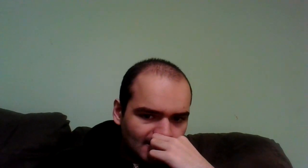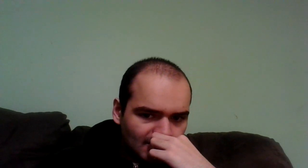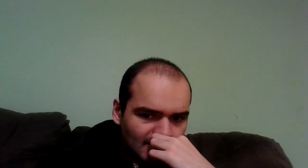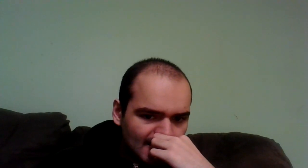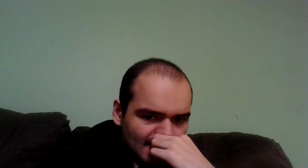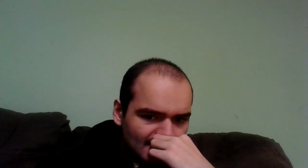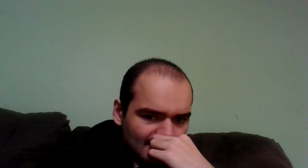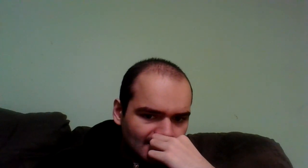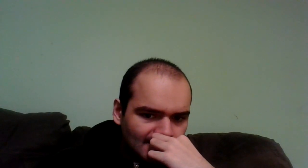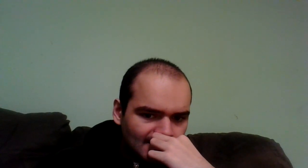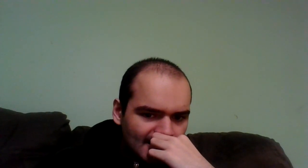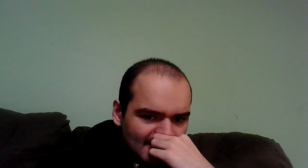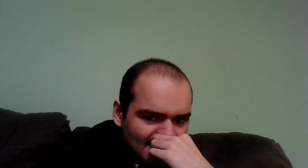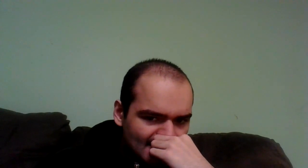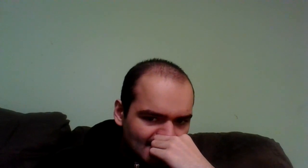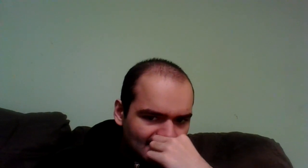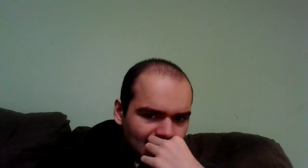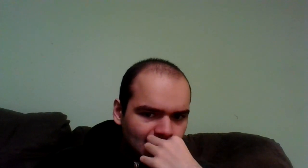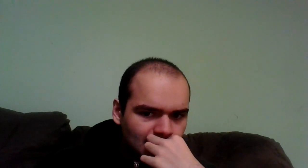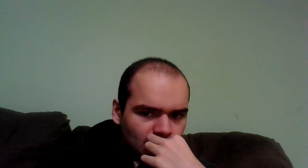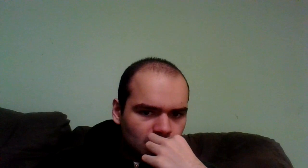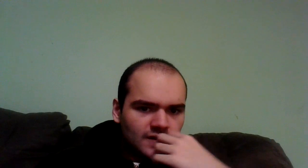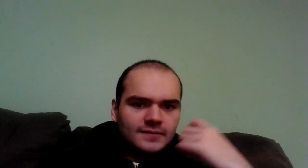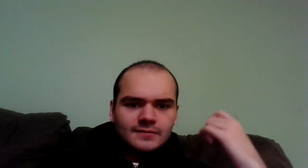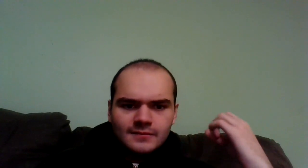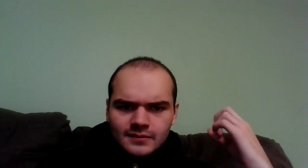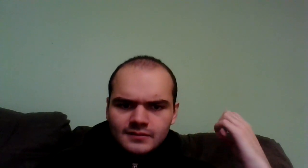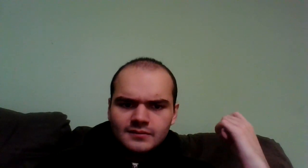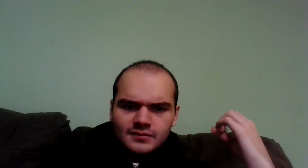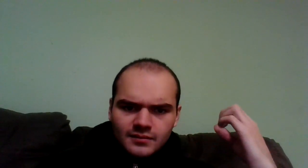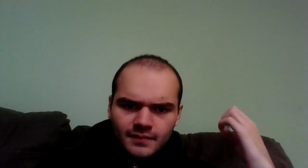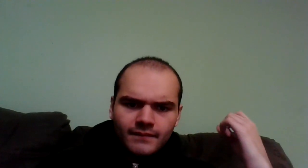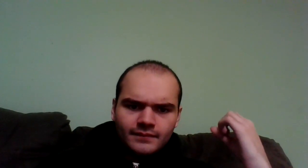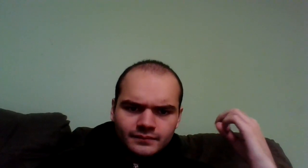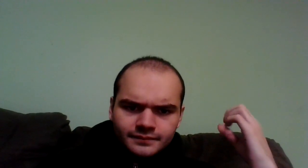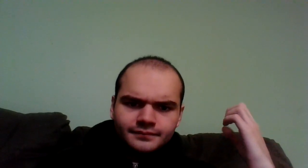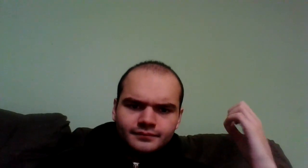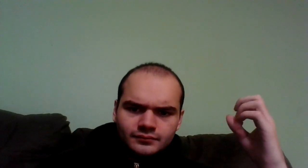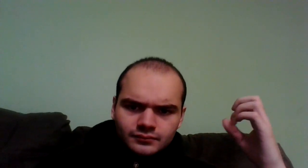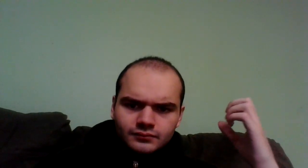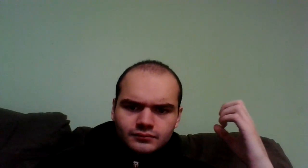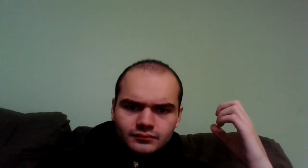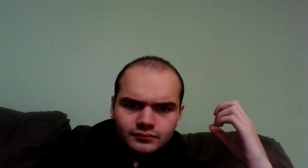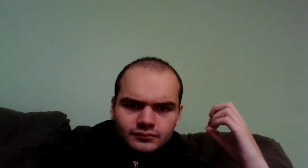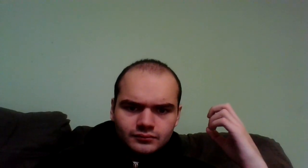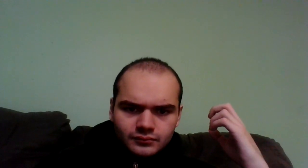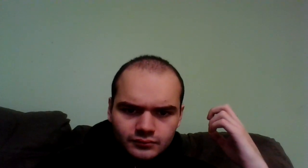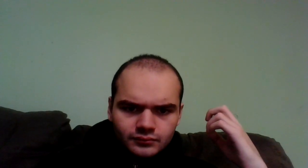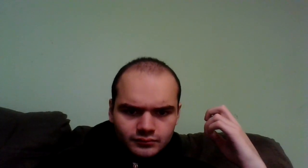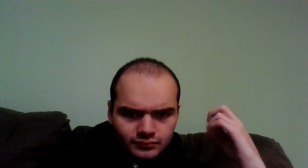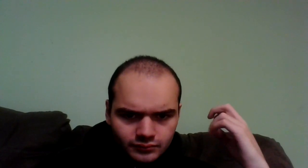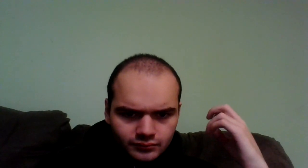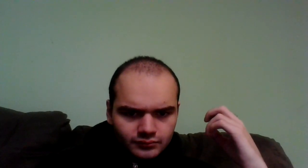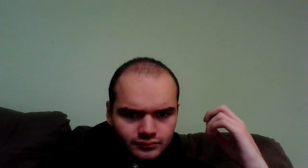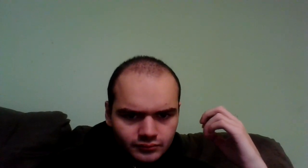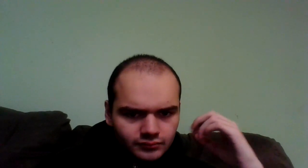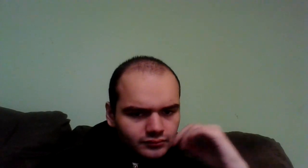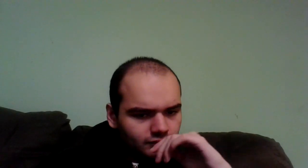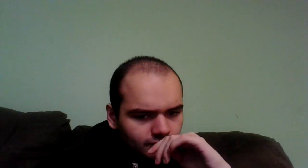create the perfect little girls. But Professor Utonium accidentally added an extra ingredient to the concoction. Chemical X.